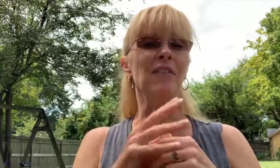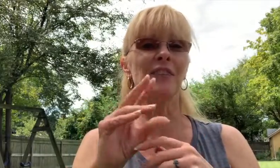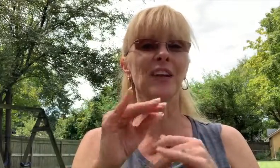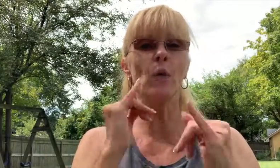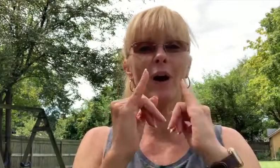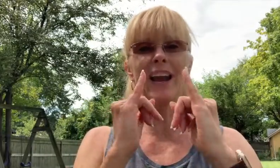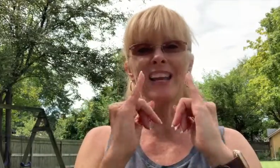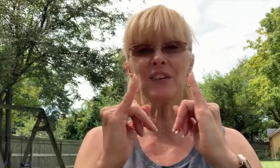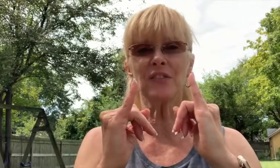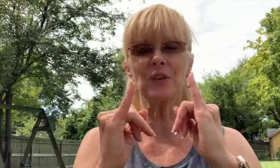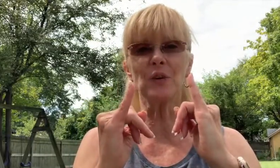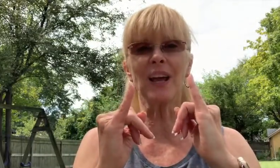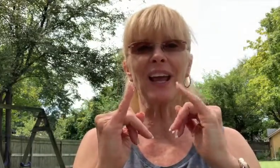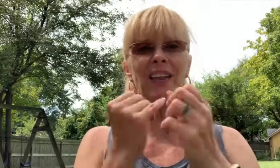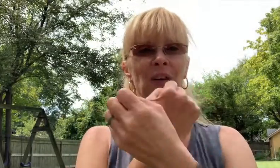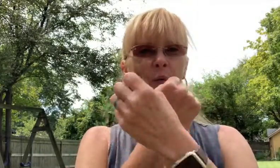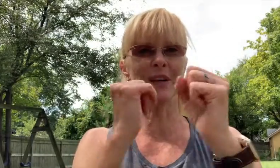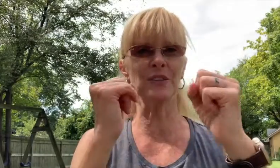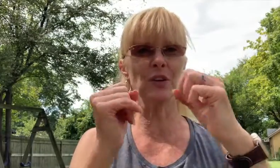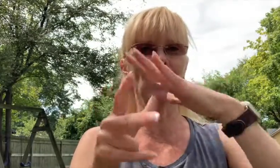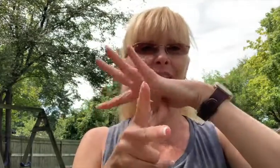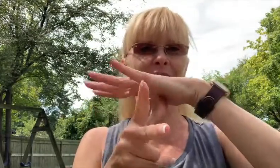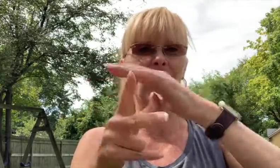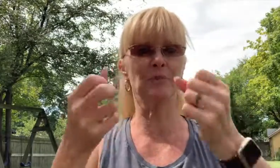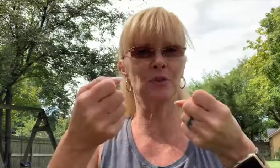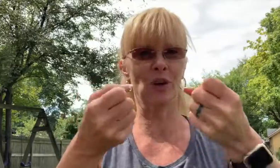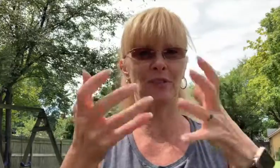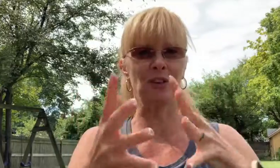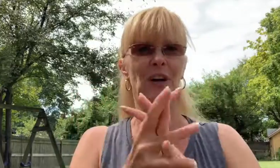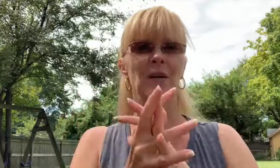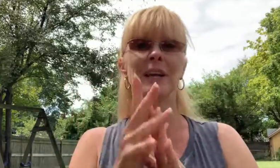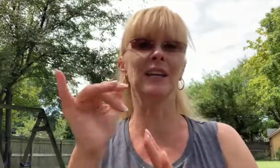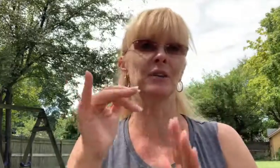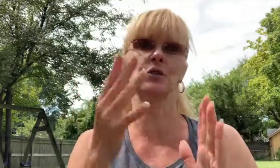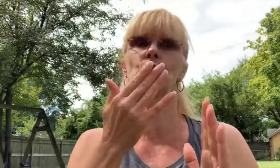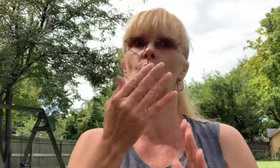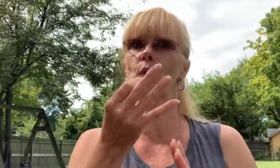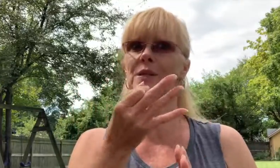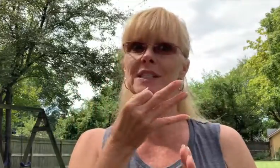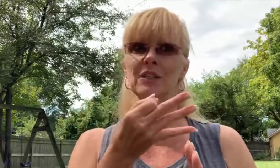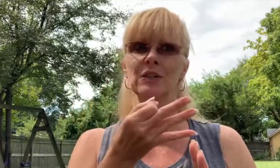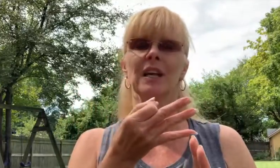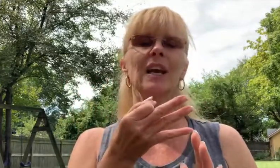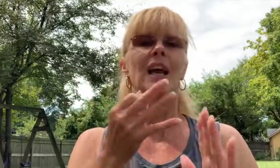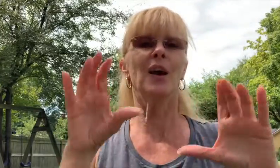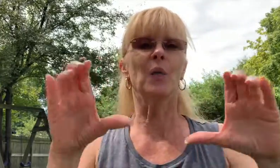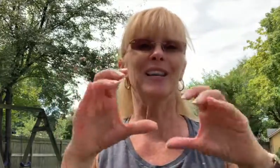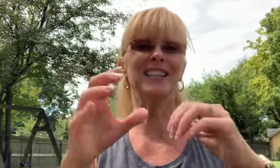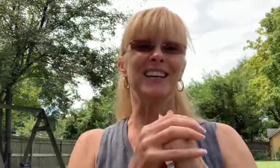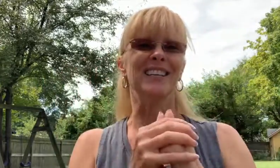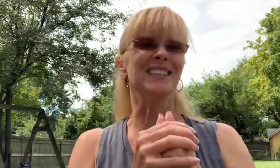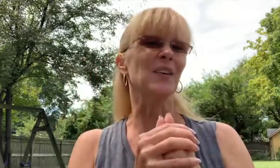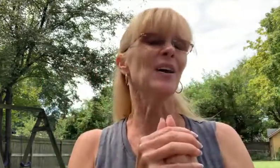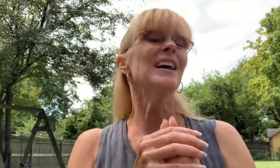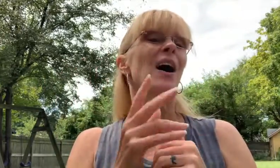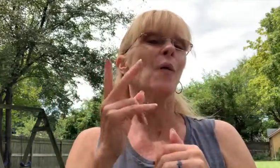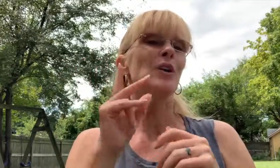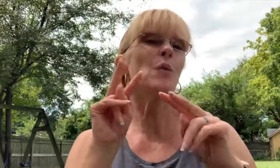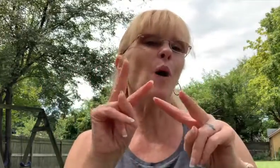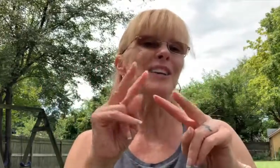video where I interviewed the rescue helicopter driver. He is so skilled in what he does. So when you watch